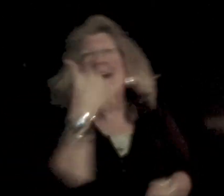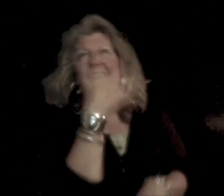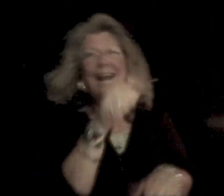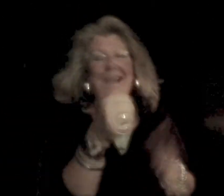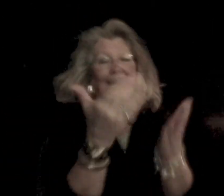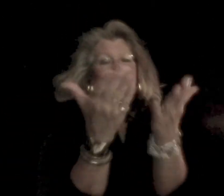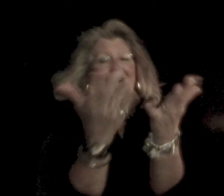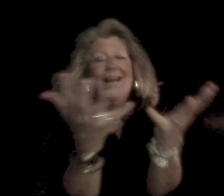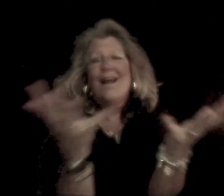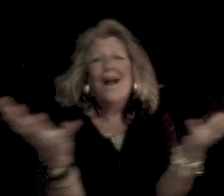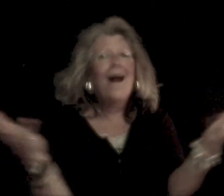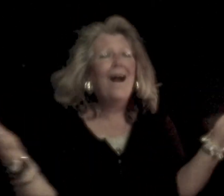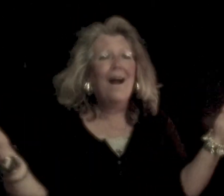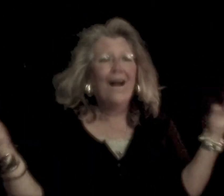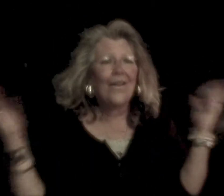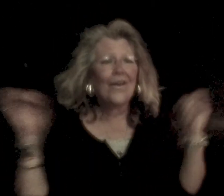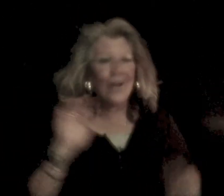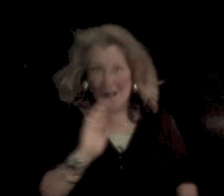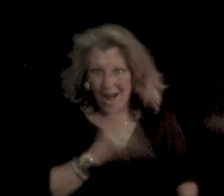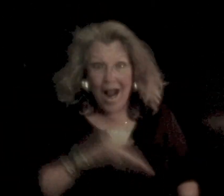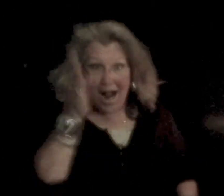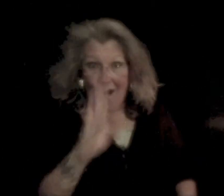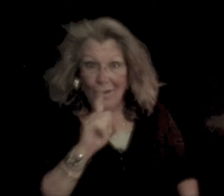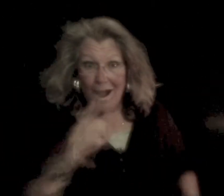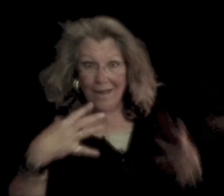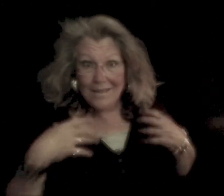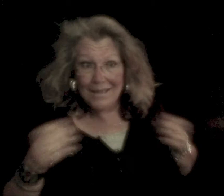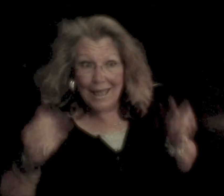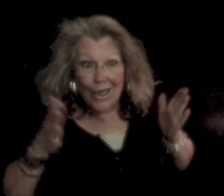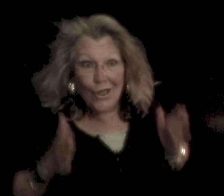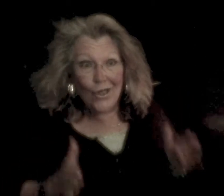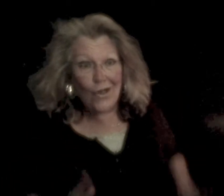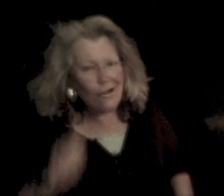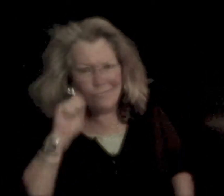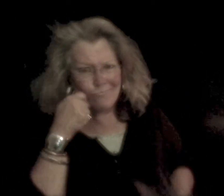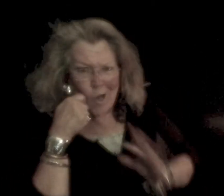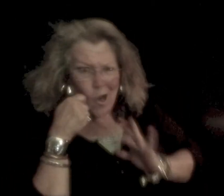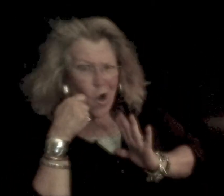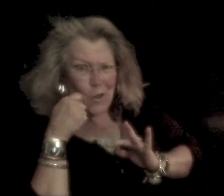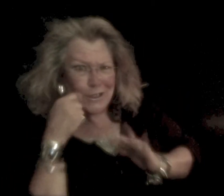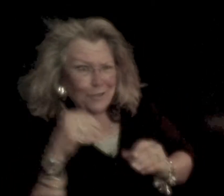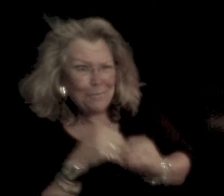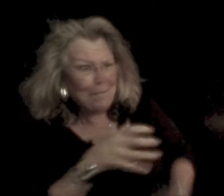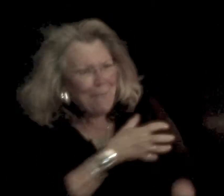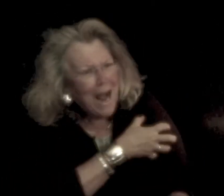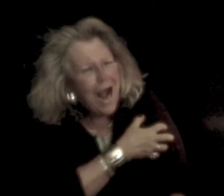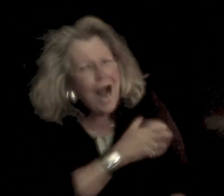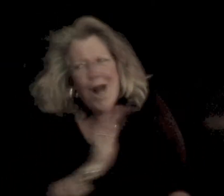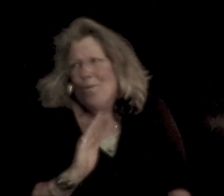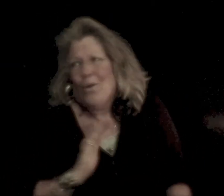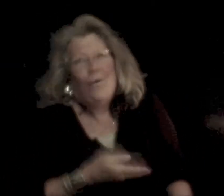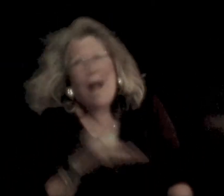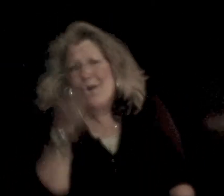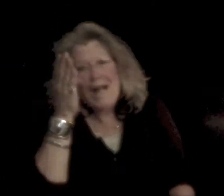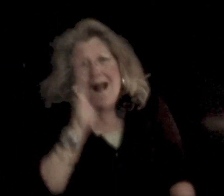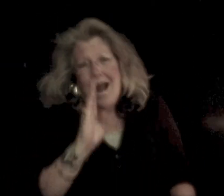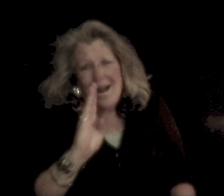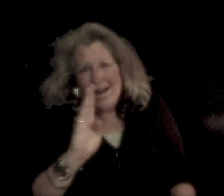any other I've got it's healer Also my power I've got